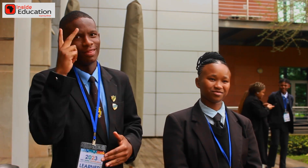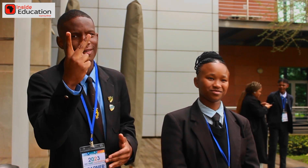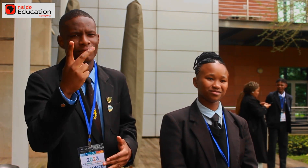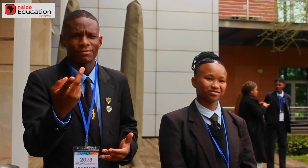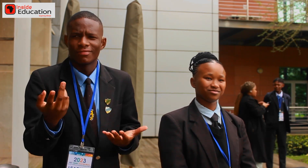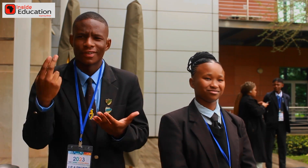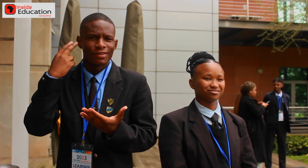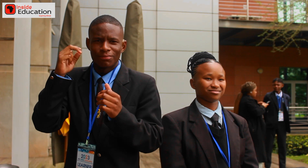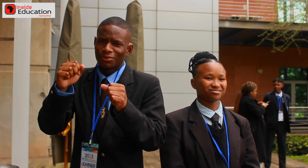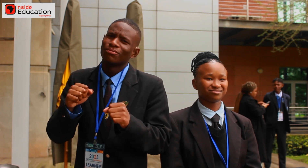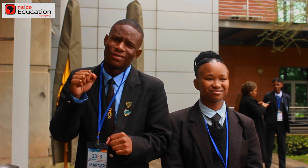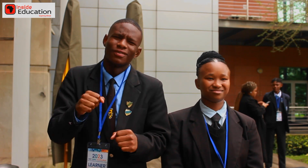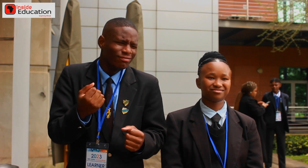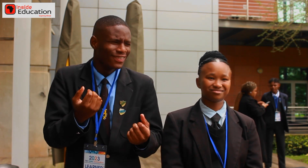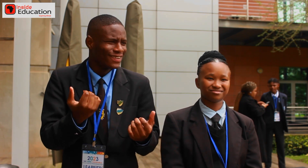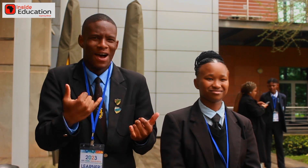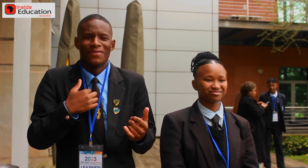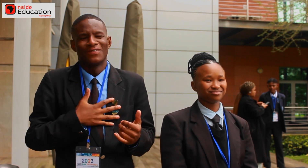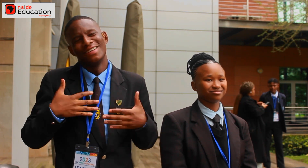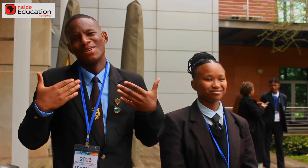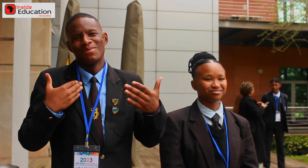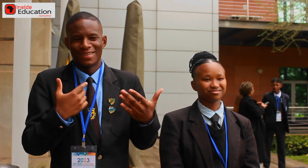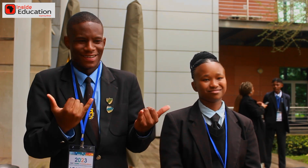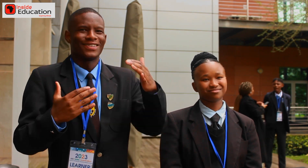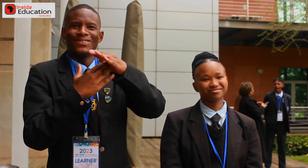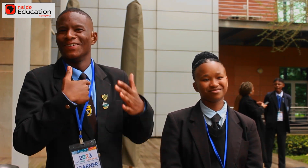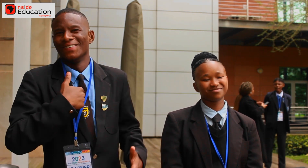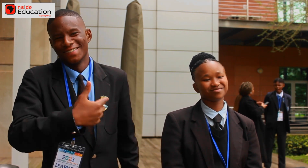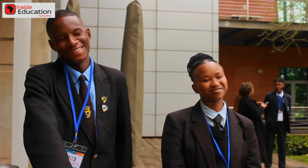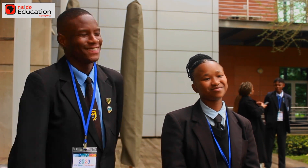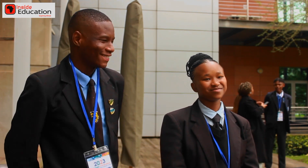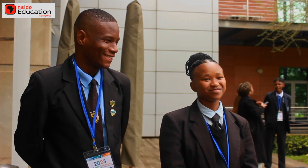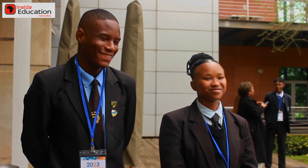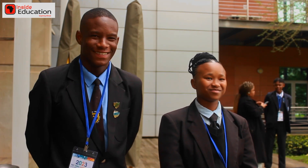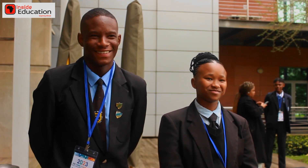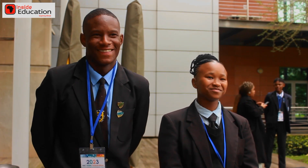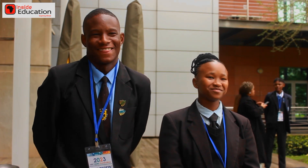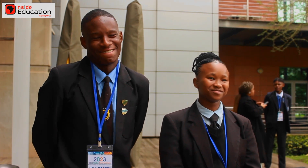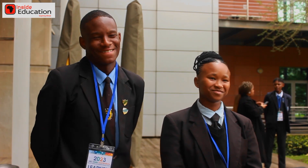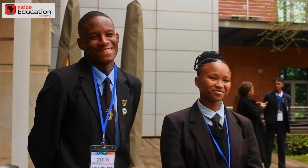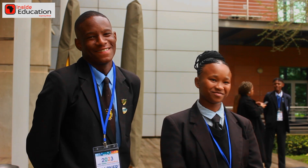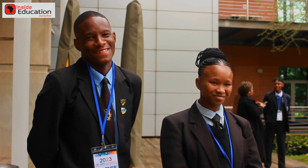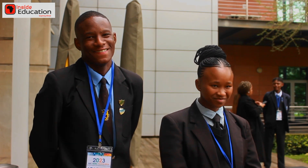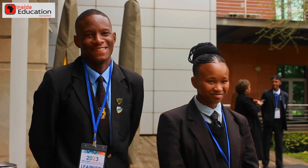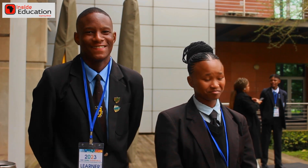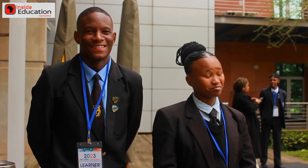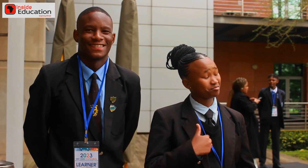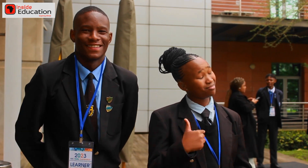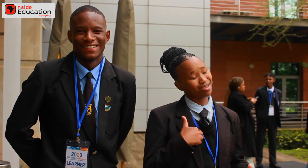can do it. So, that is a lesson that I've learned. We get to be discouraged because we have a disability, but I'm a top